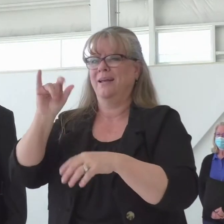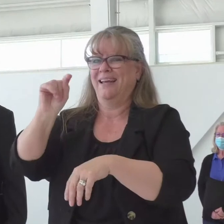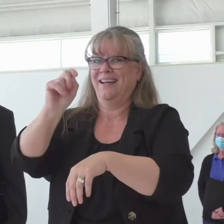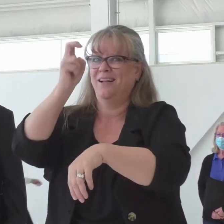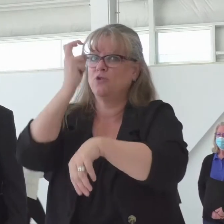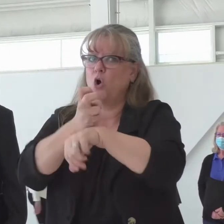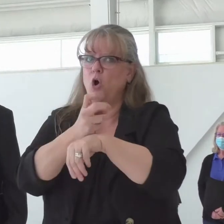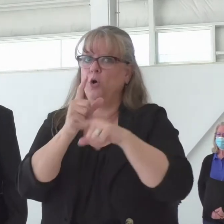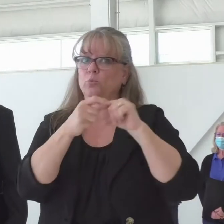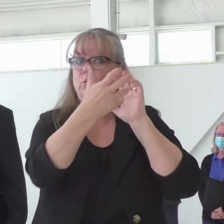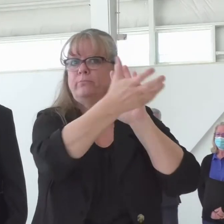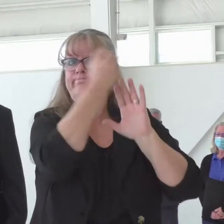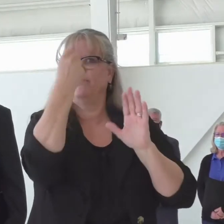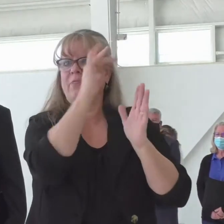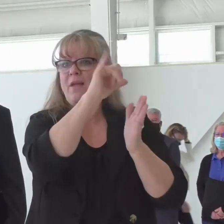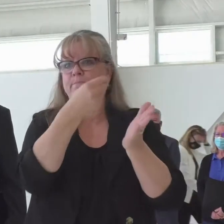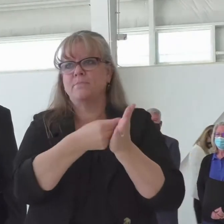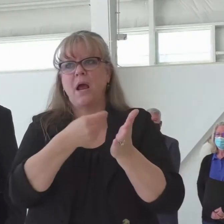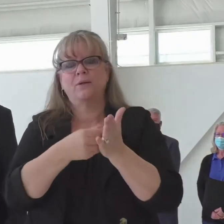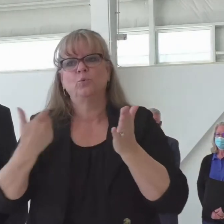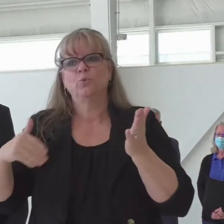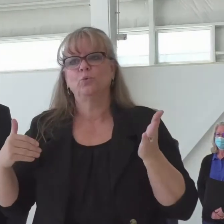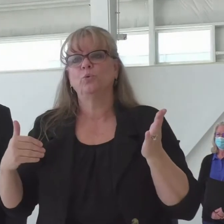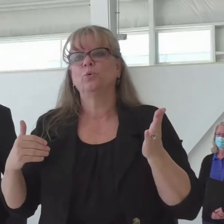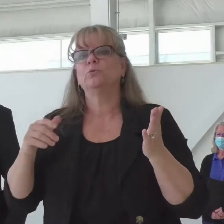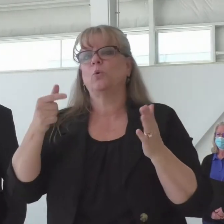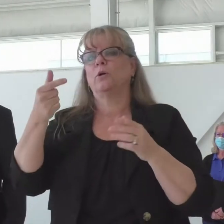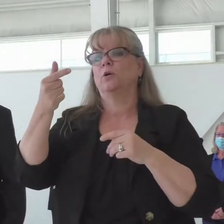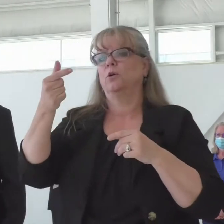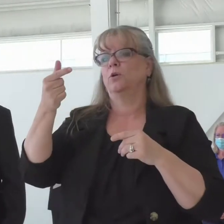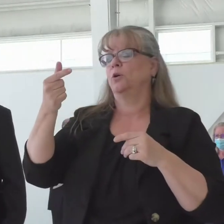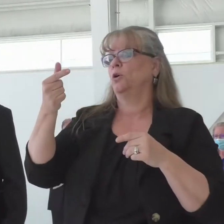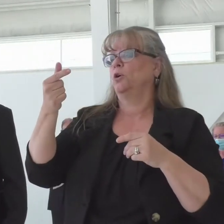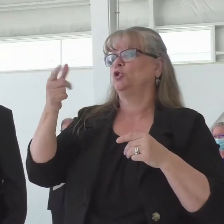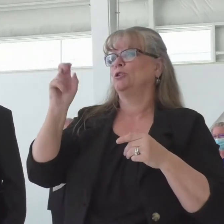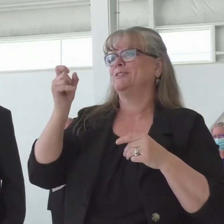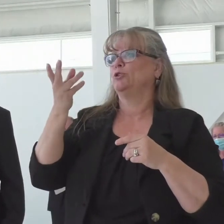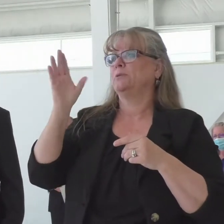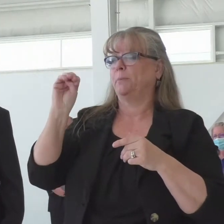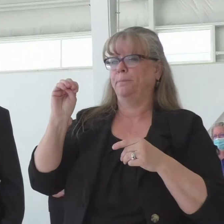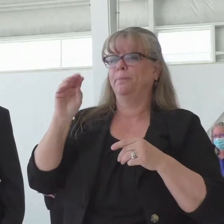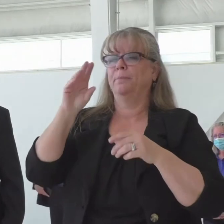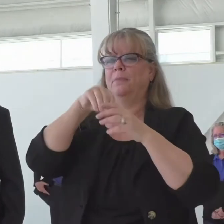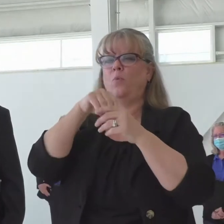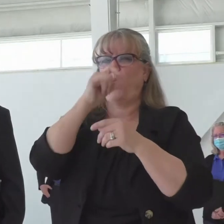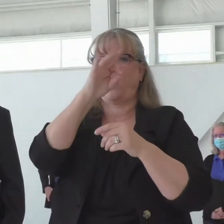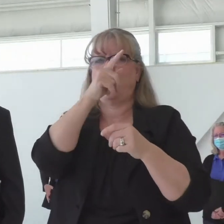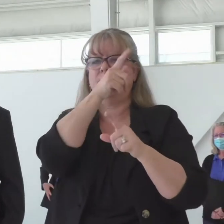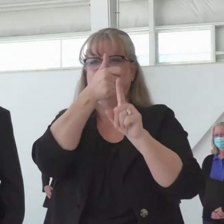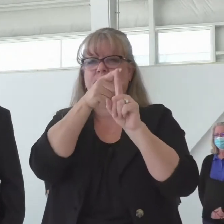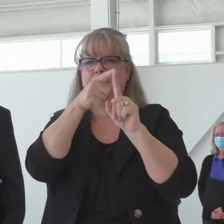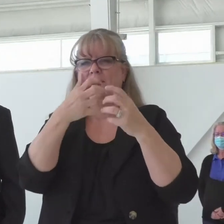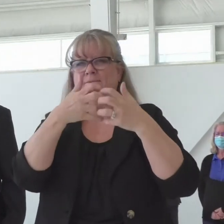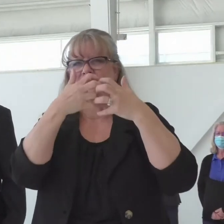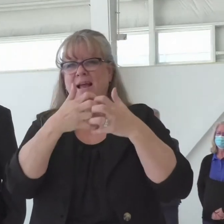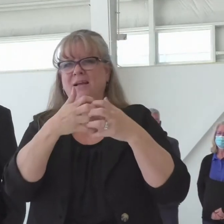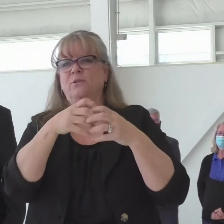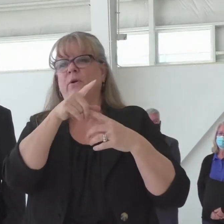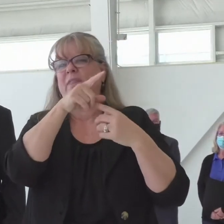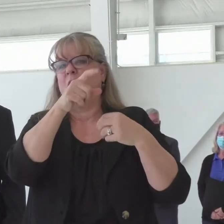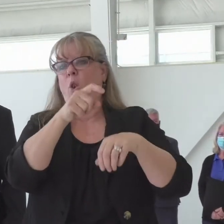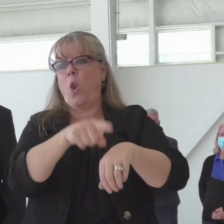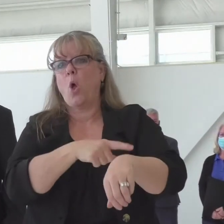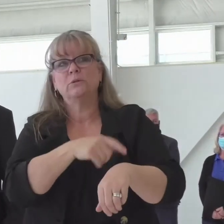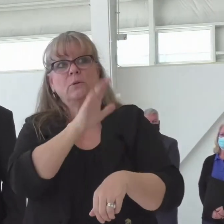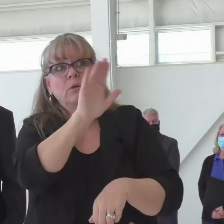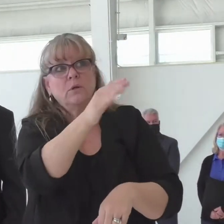The biomass plant in Gypsum took them a long time to find that funding. But there's an acknowledgement